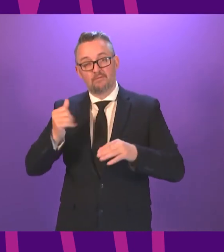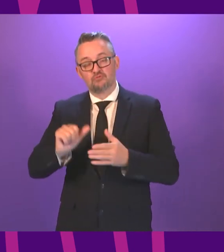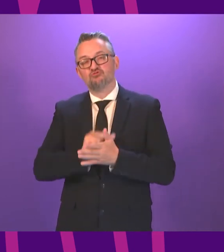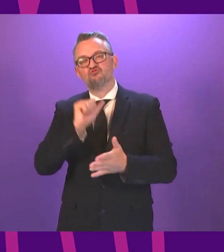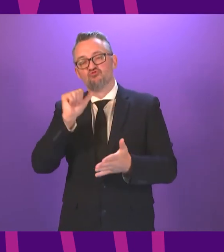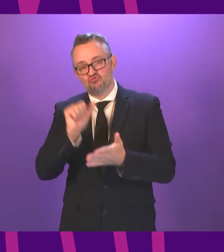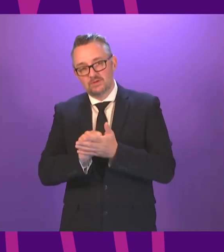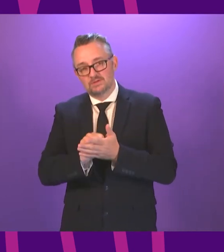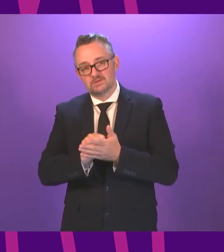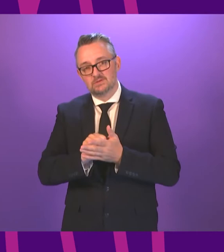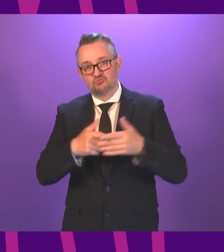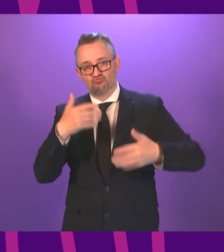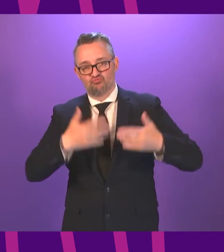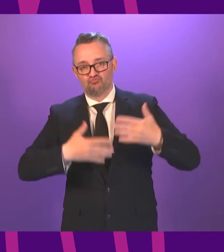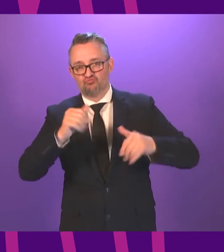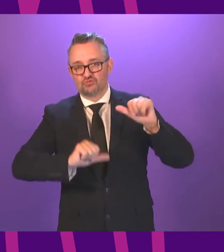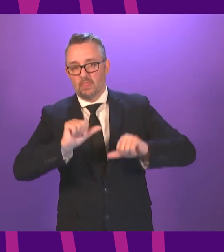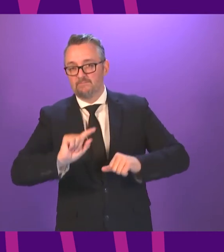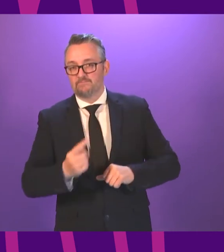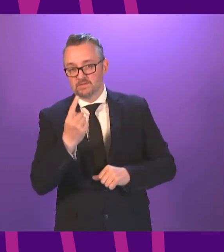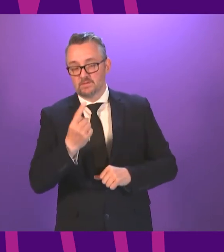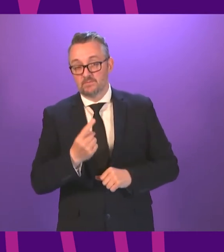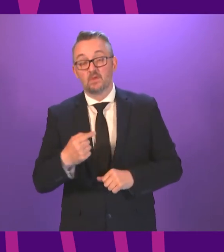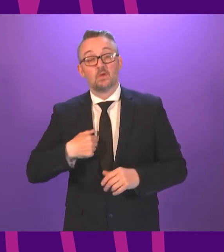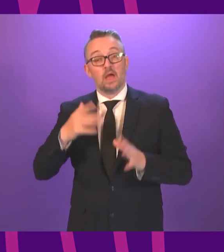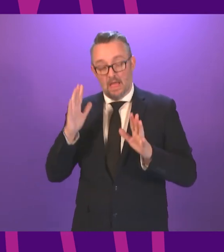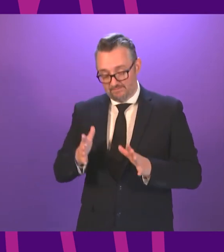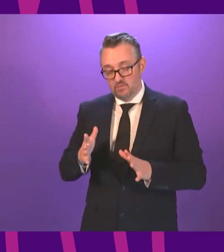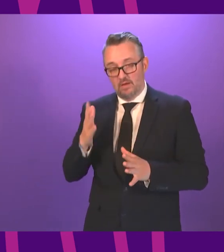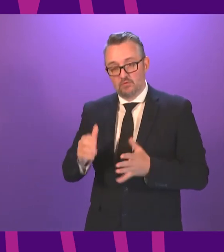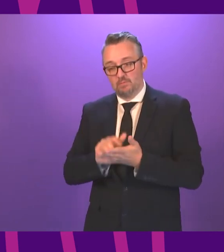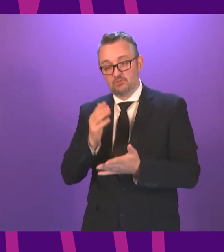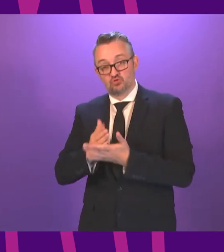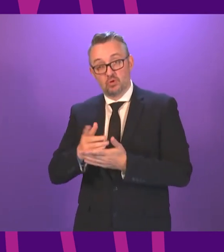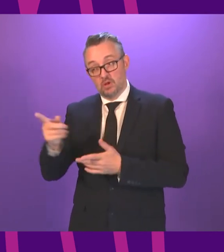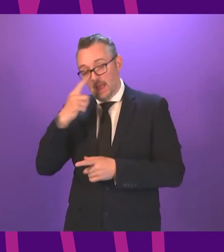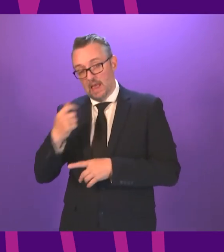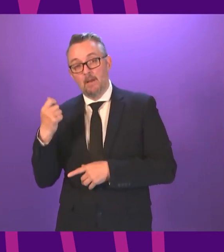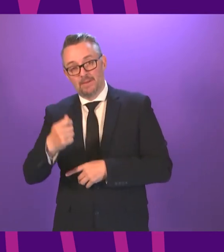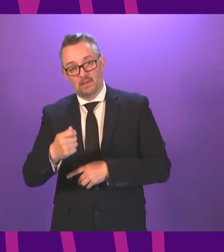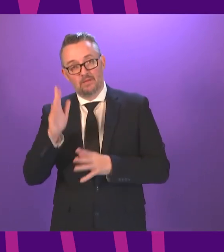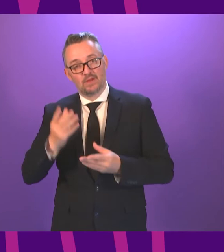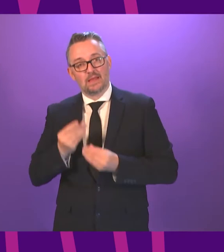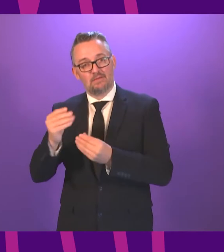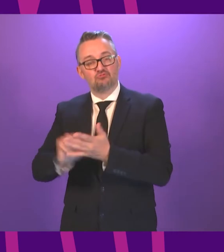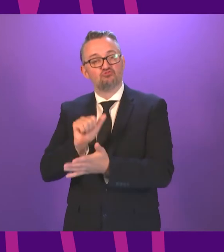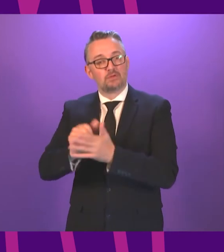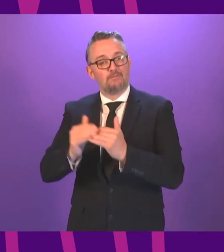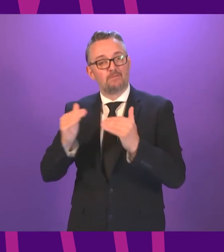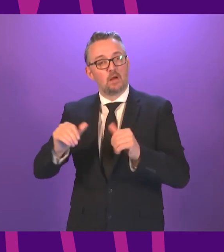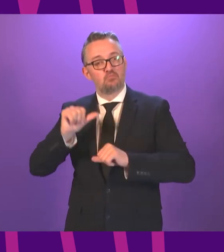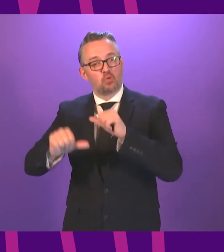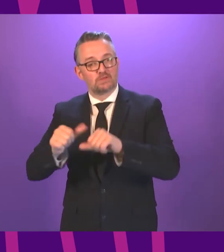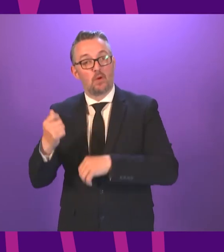Nonetheless, I appreciate that every approach must allow for appeals, and we must ensure that we get this right and deliver a fair and credible process for that too.